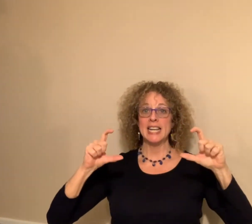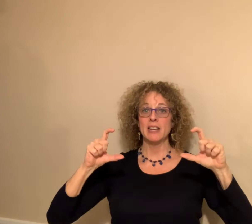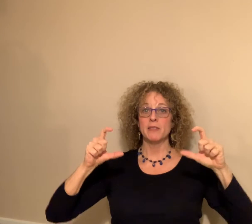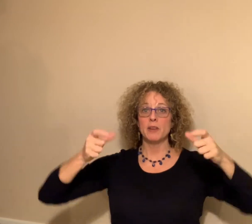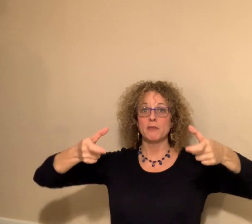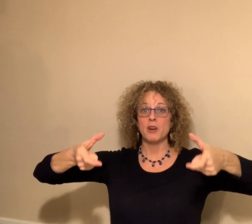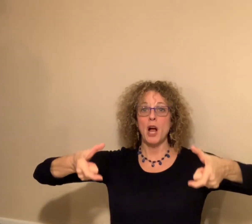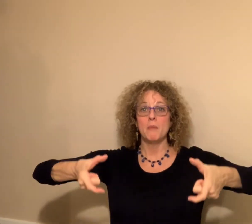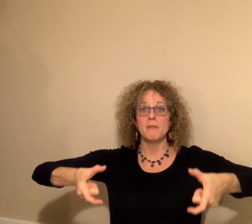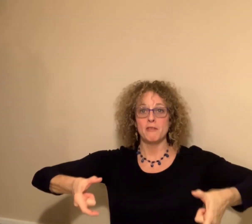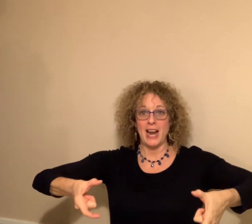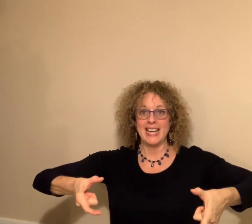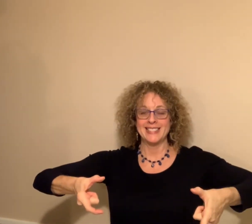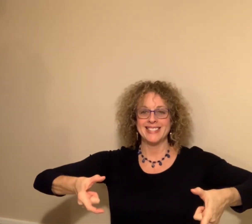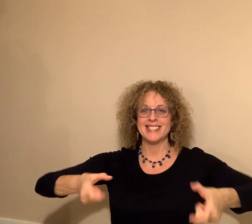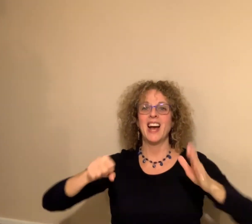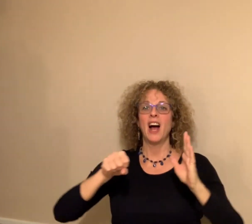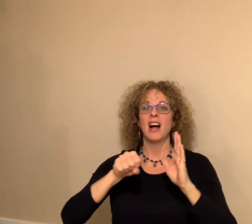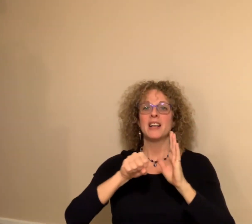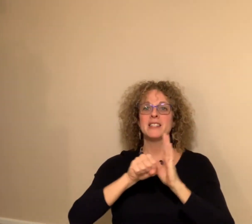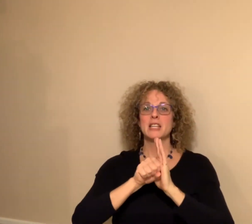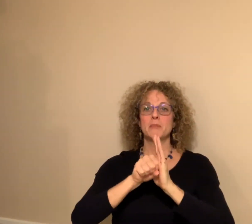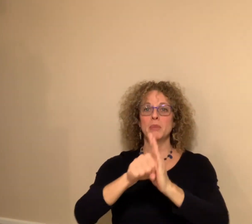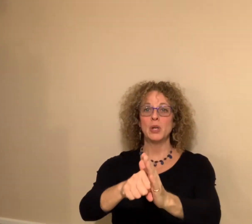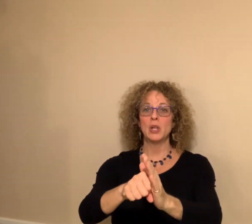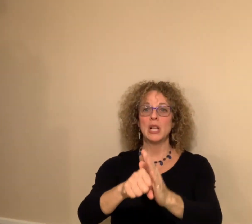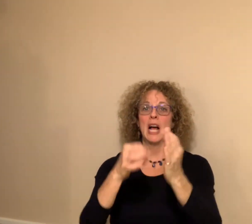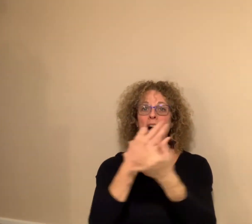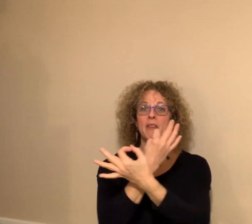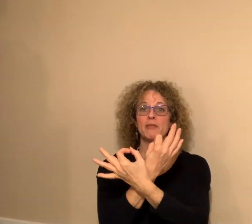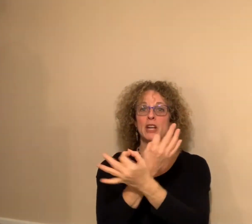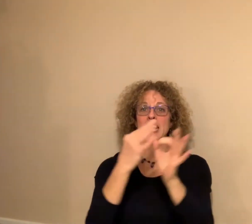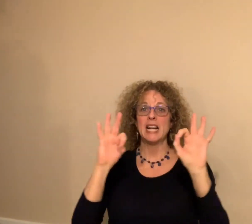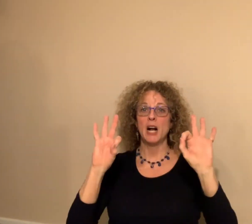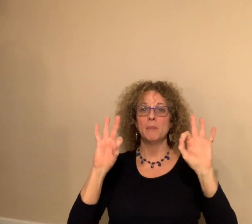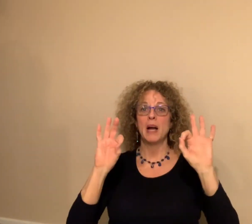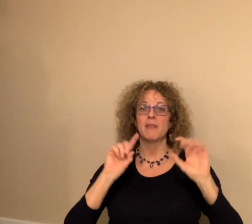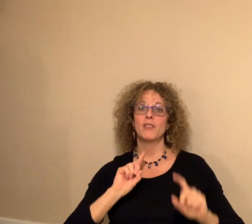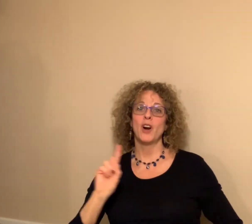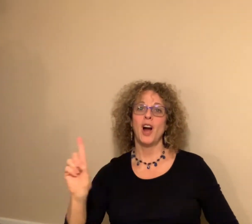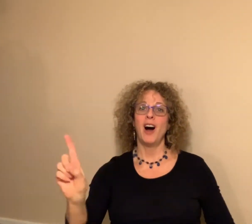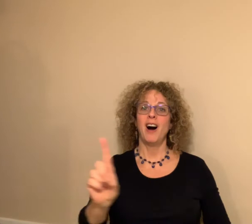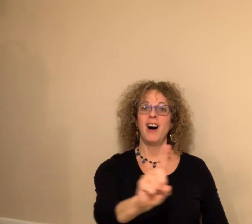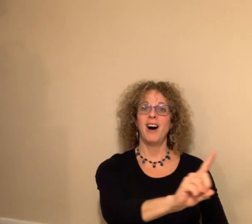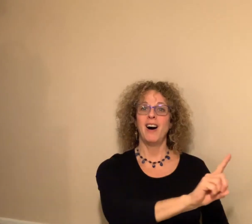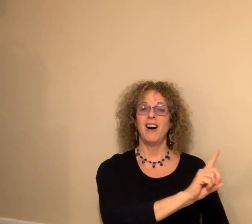gift from friends, a symbol of freedom for all.